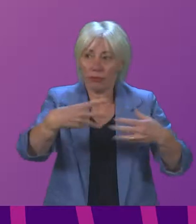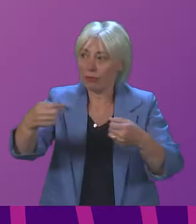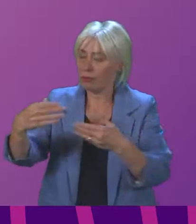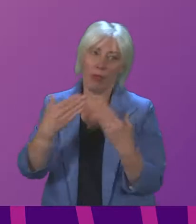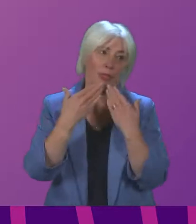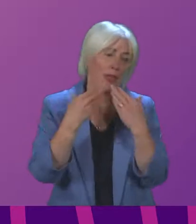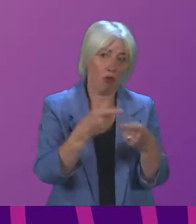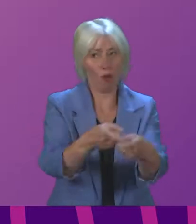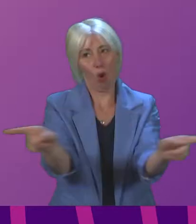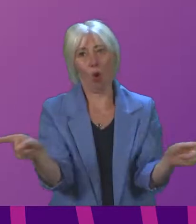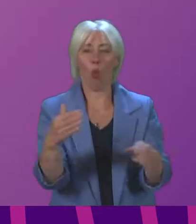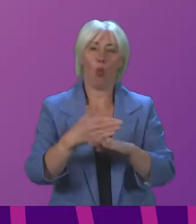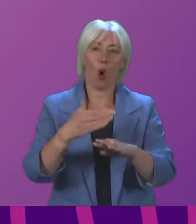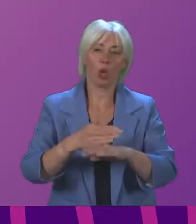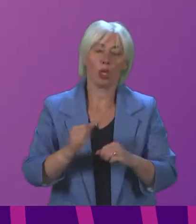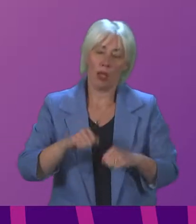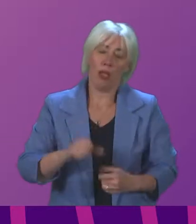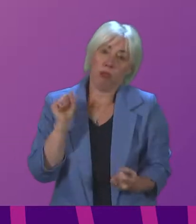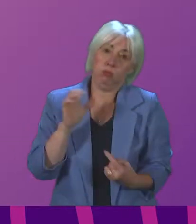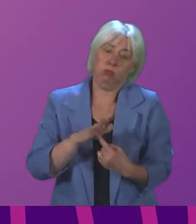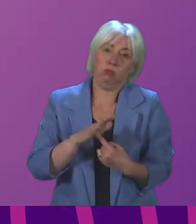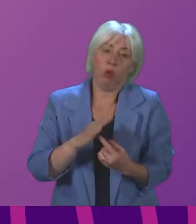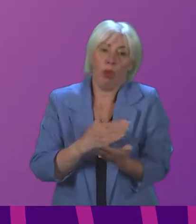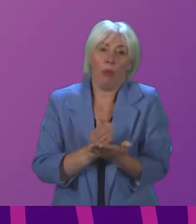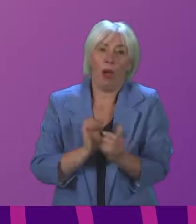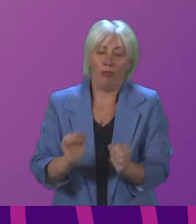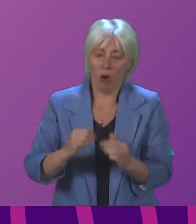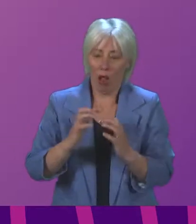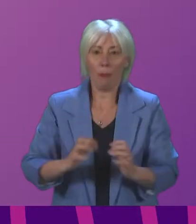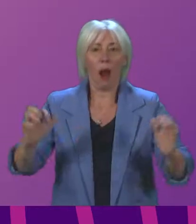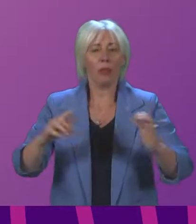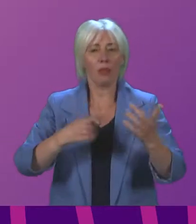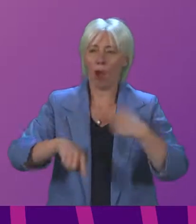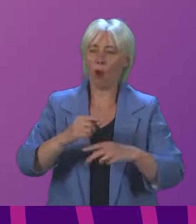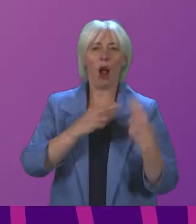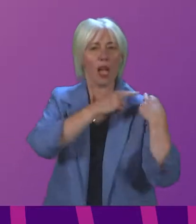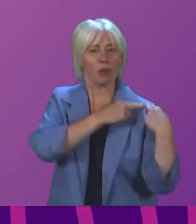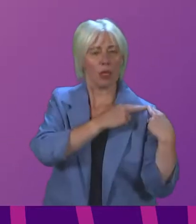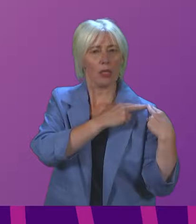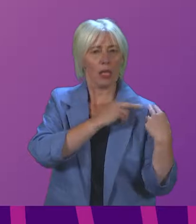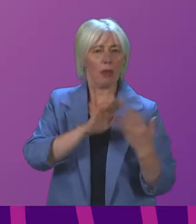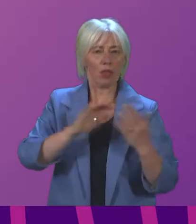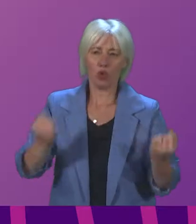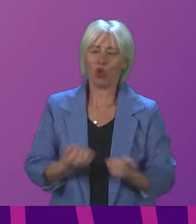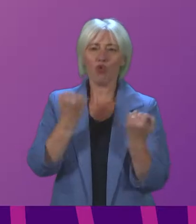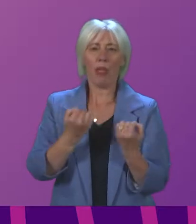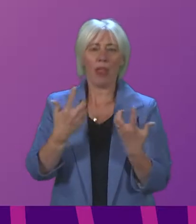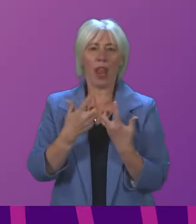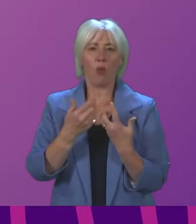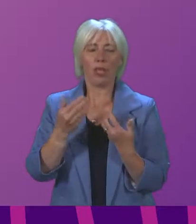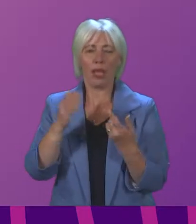committees for that work. This is a vital part of the process of parliamentary accountability, which will strengthen our approach to recovery.